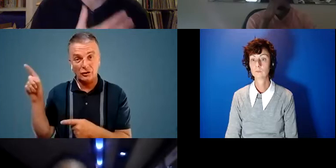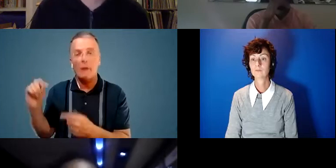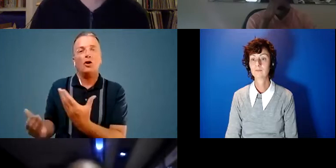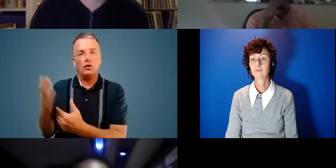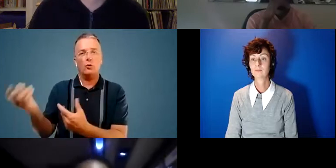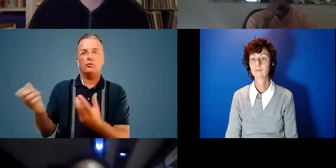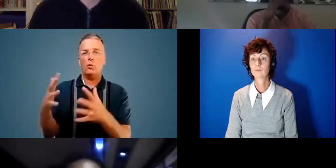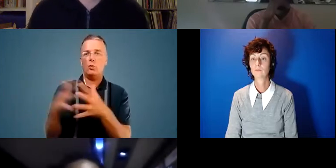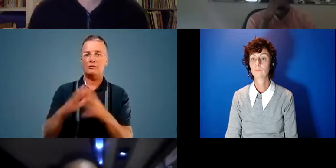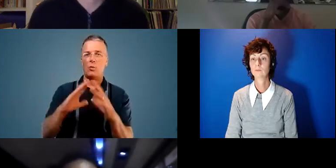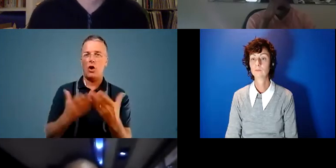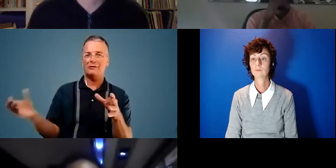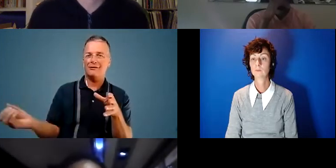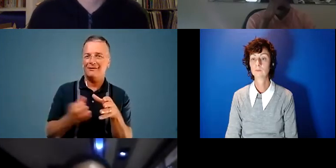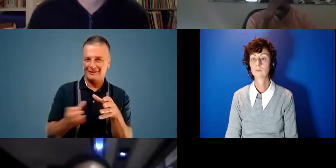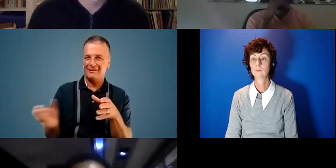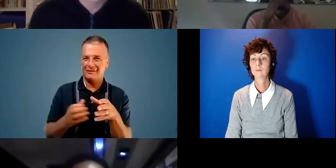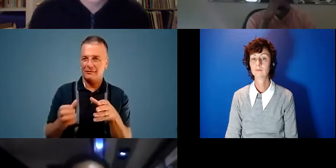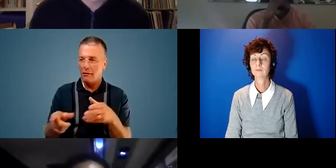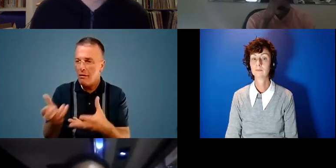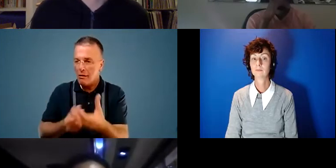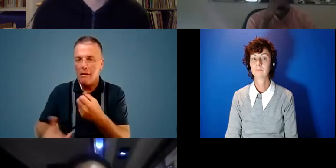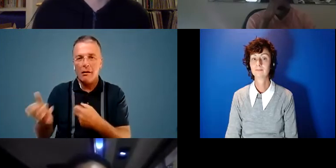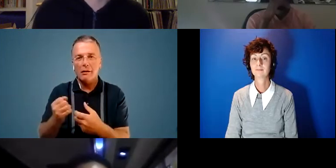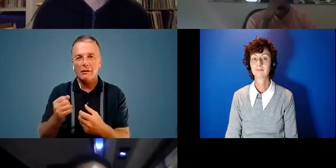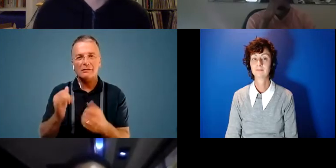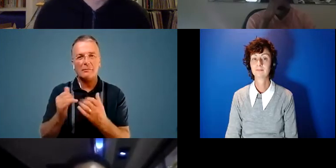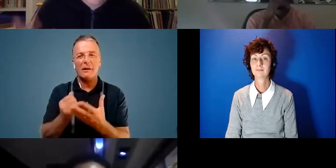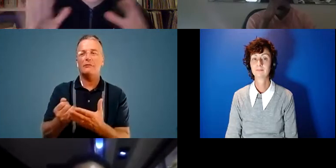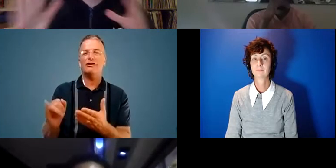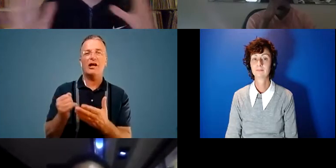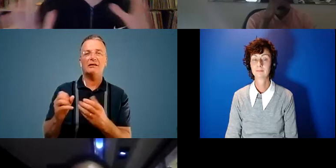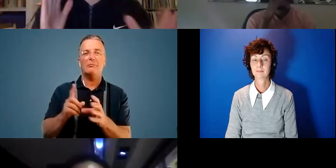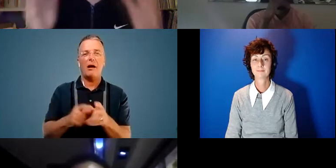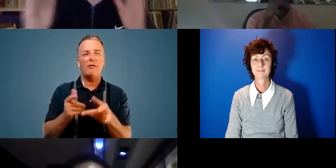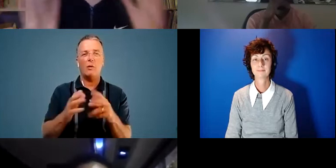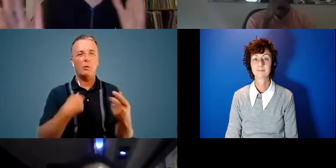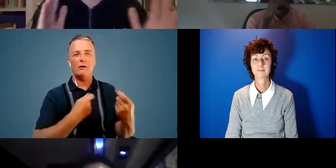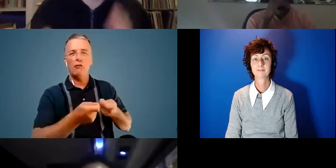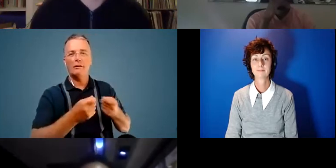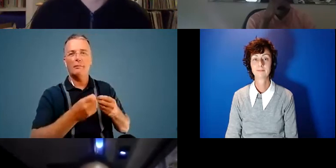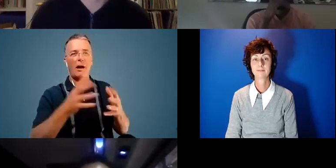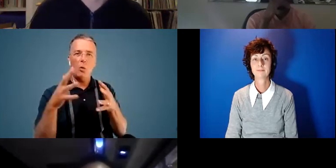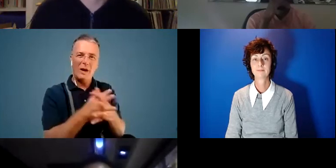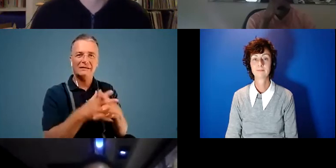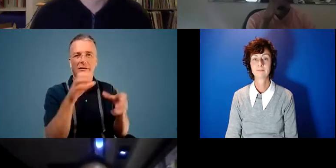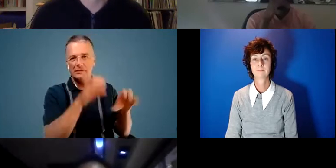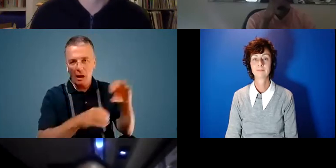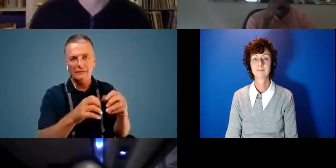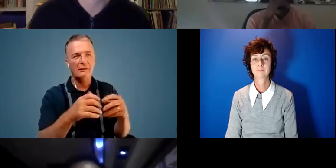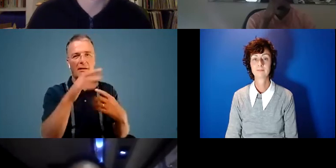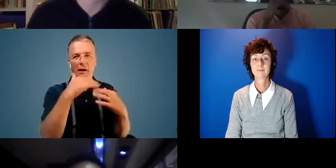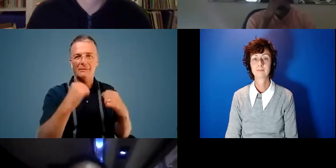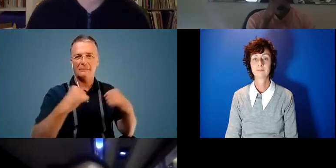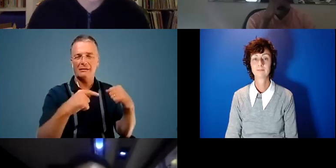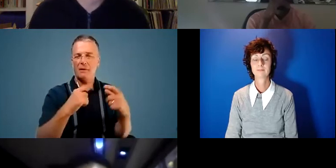the way the western world works um they're kind of sometimes kind of a bit rejected by the way that we're kind of run by western science in the climate space but kind